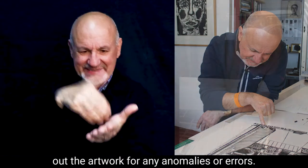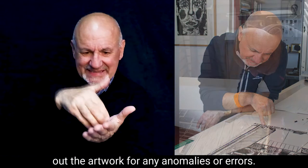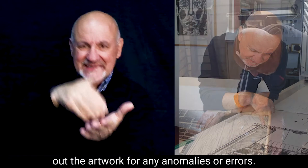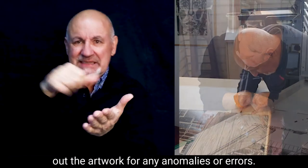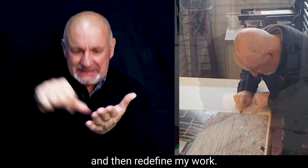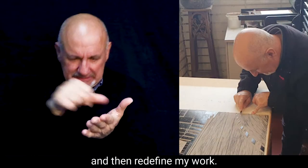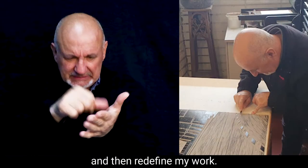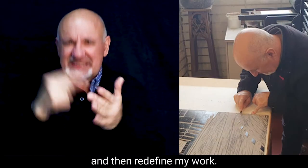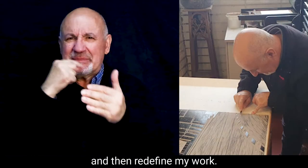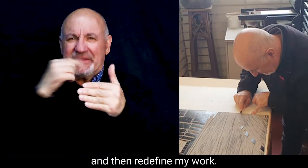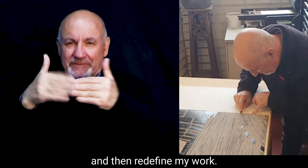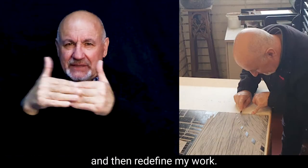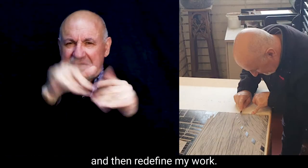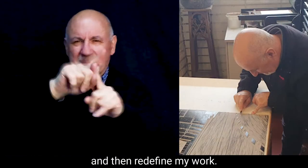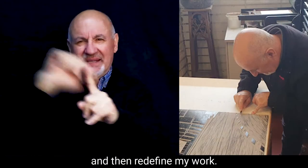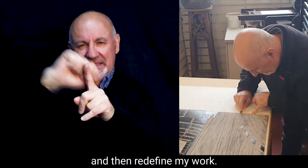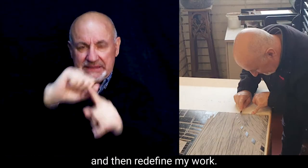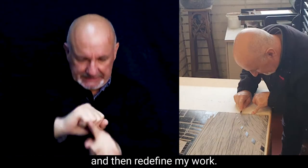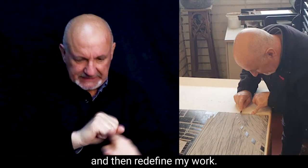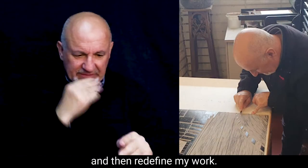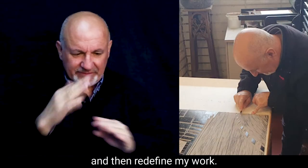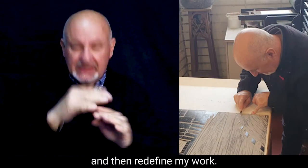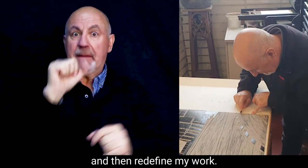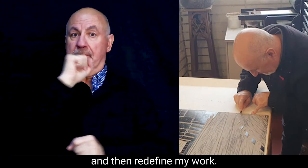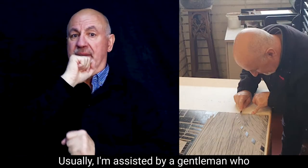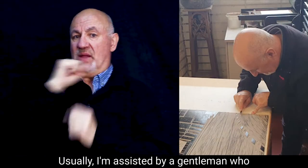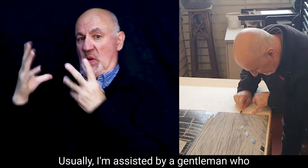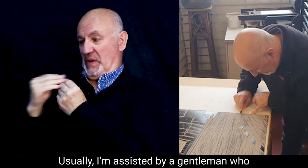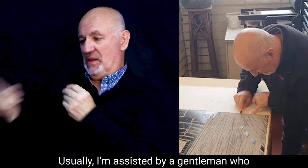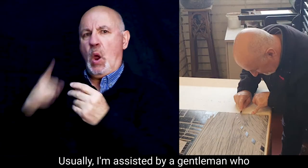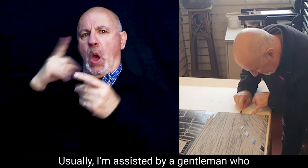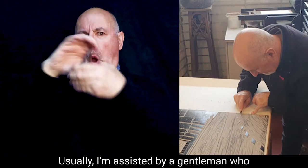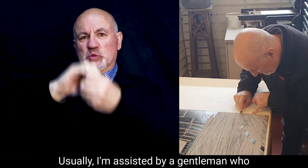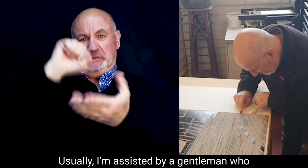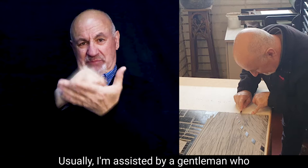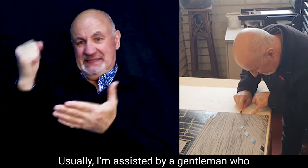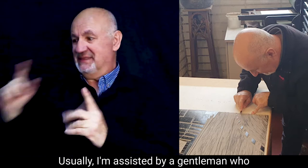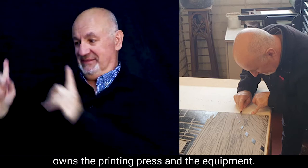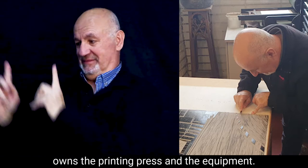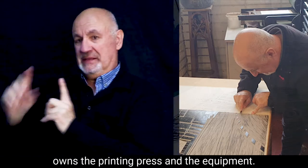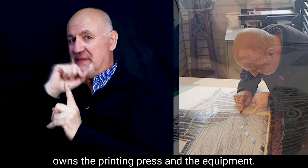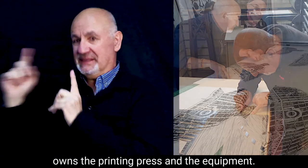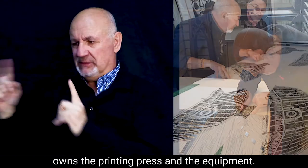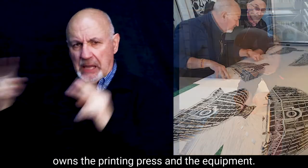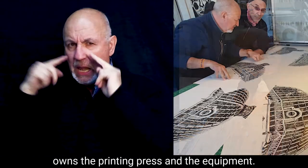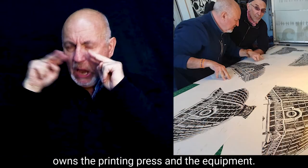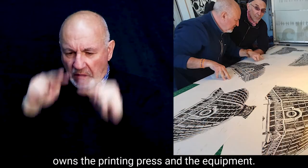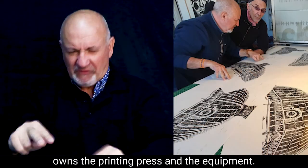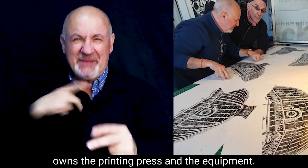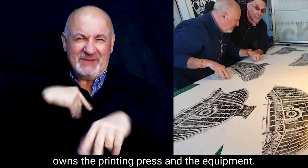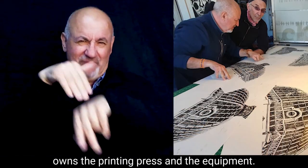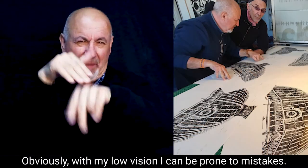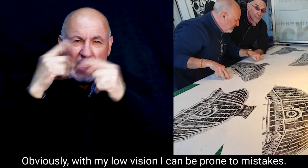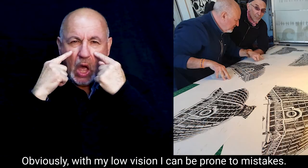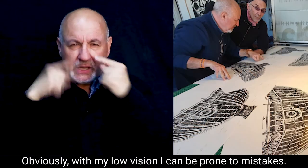or errors and then redefine my work. Usually I'm assisted by a gentleman who owns the printing press and the